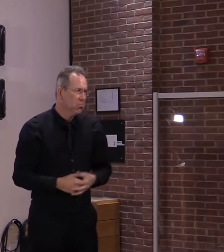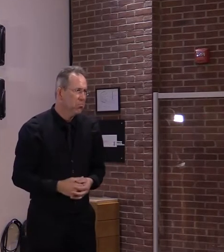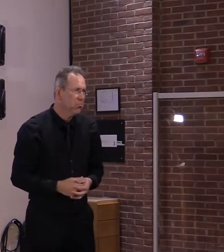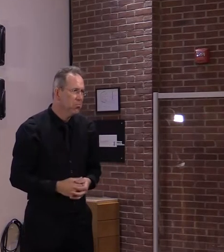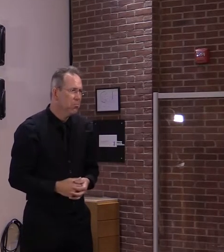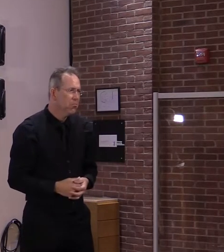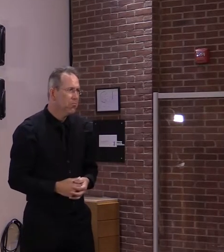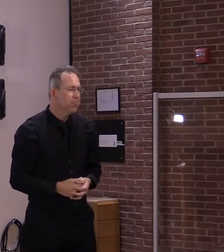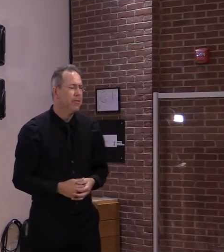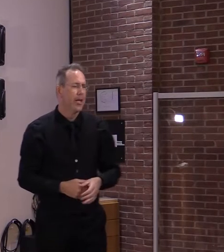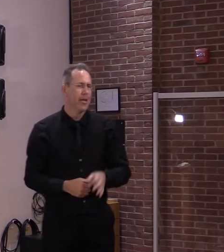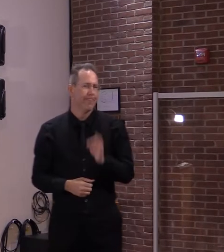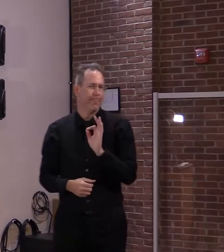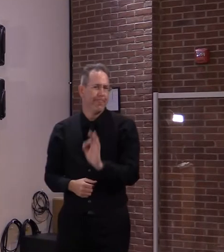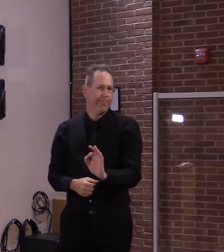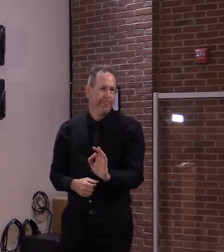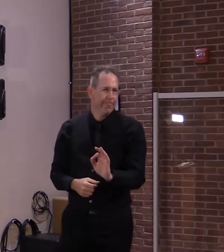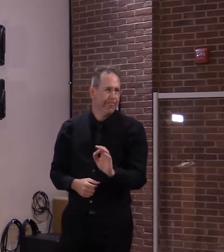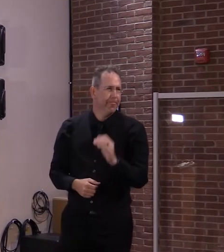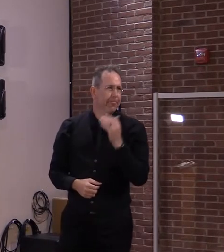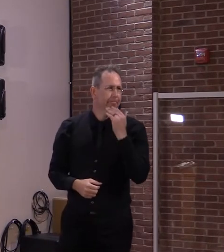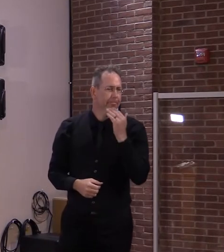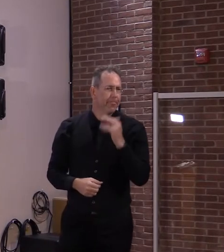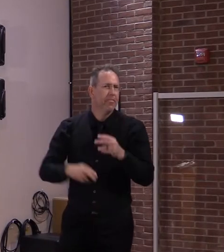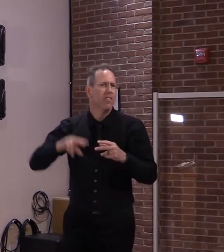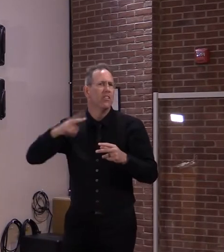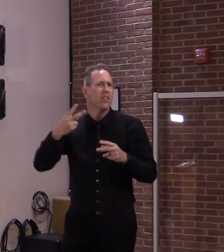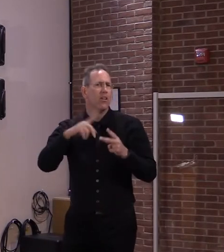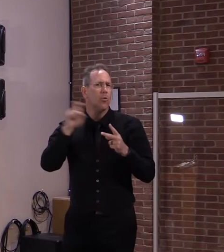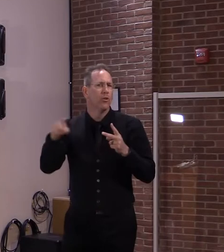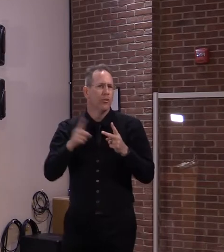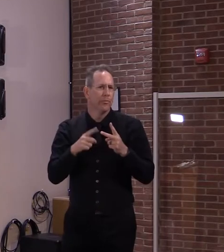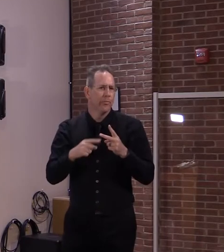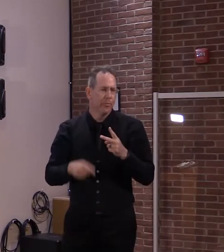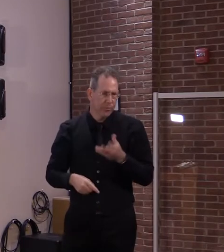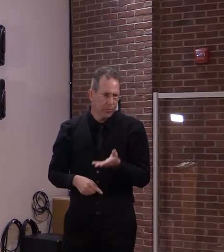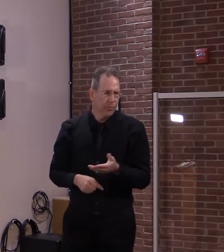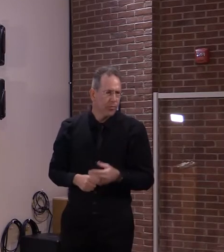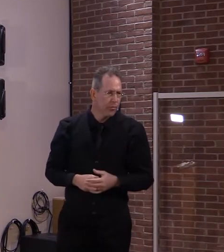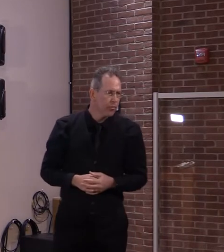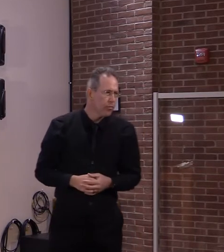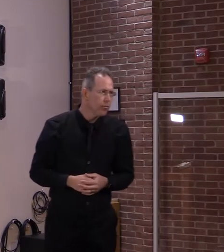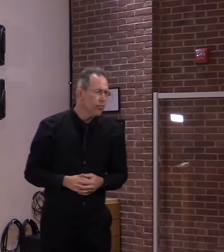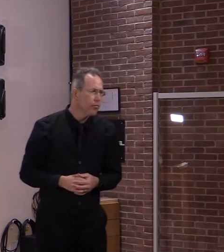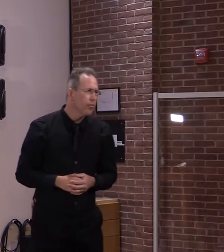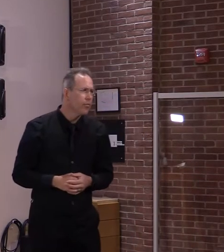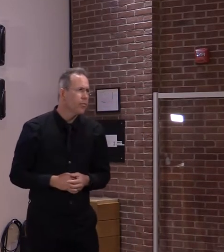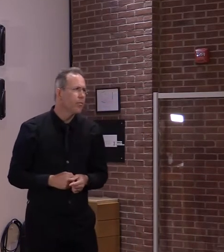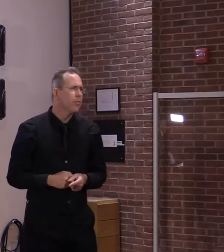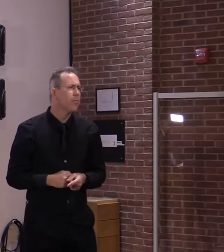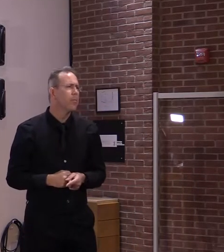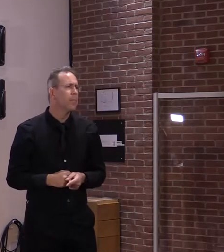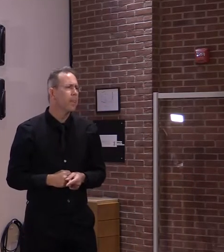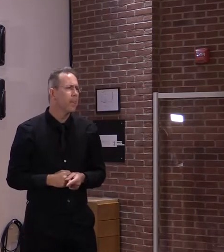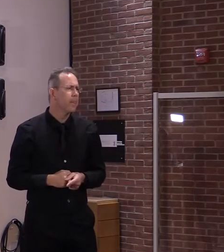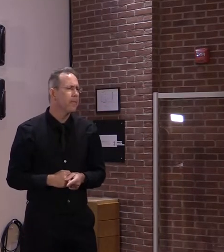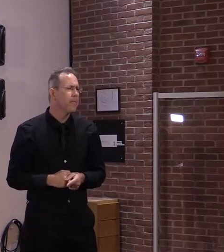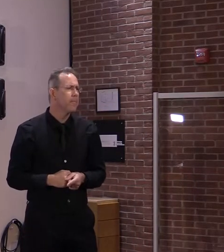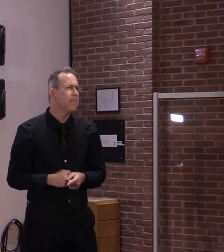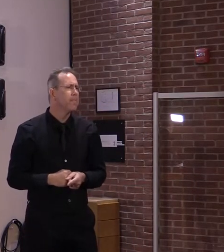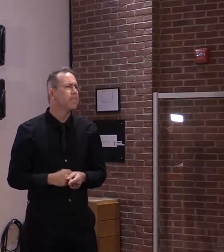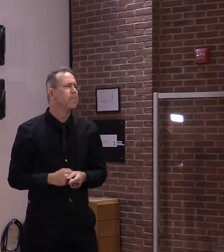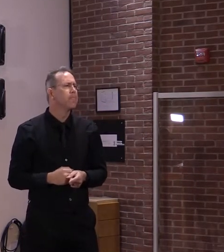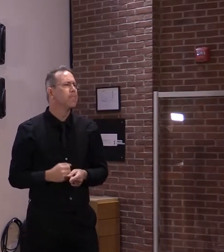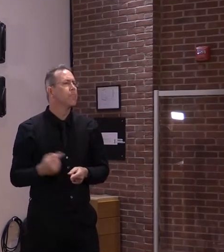All right. Thanks. And my second question is about your new summer camp guidance, which says that campers don't